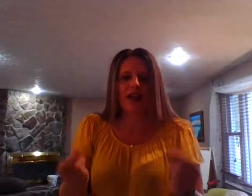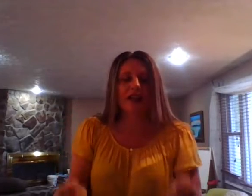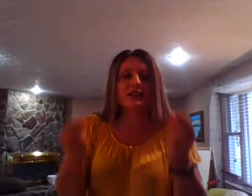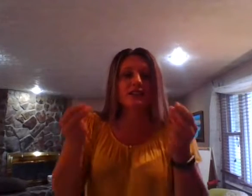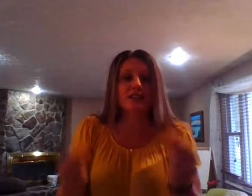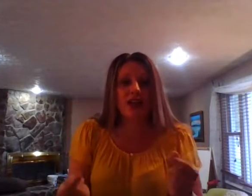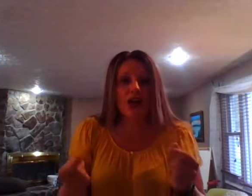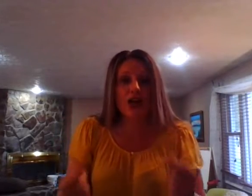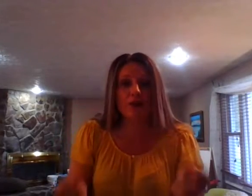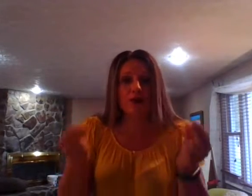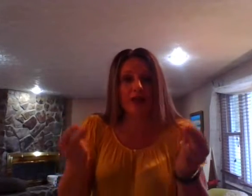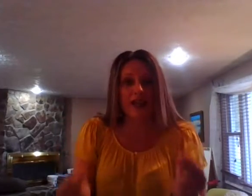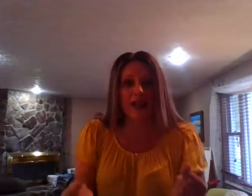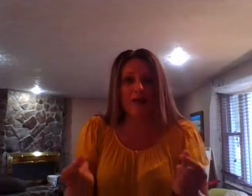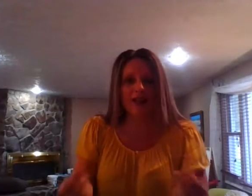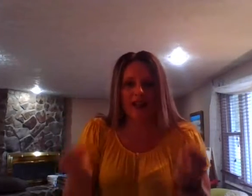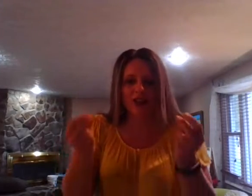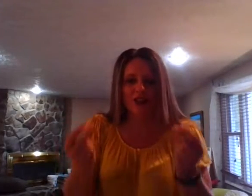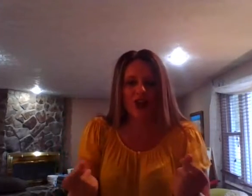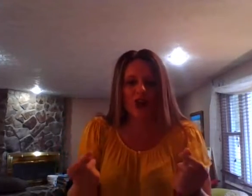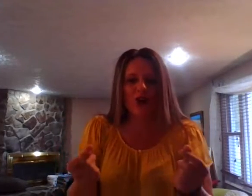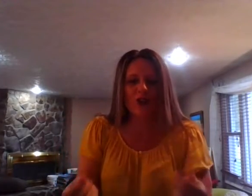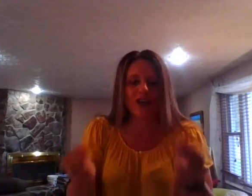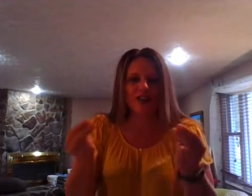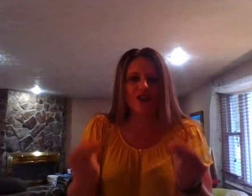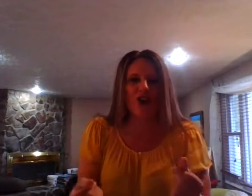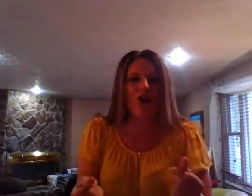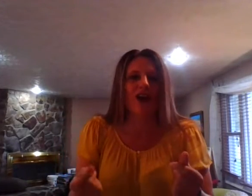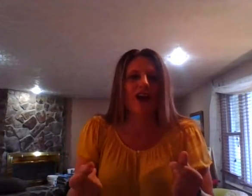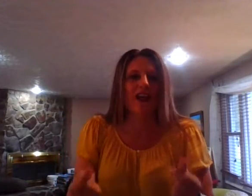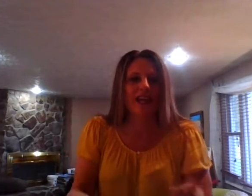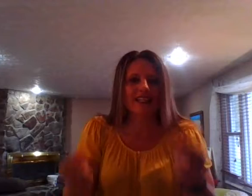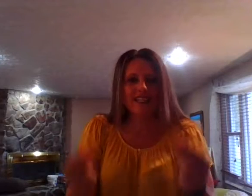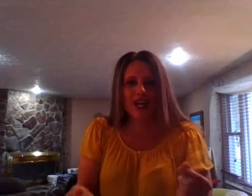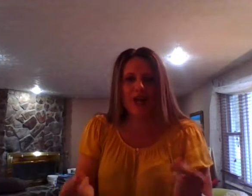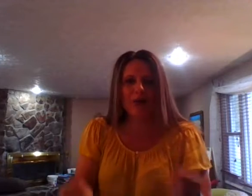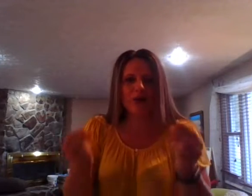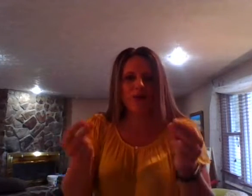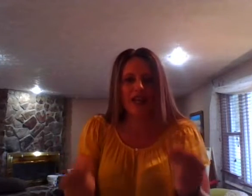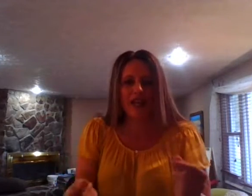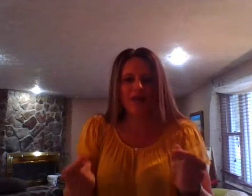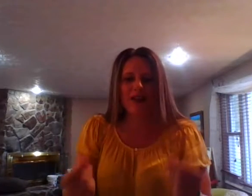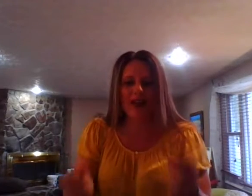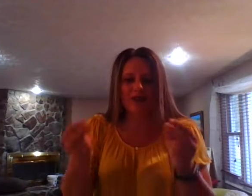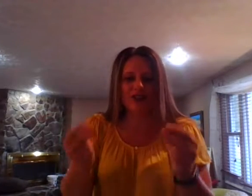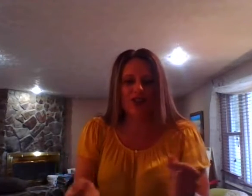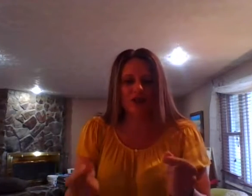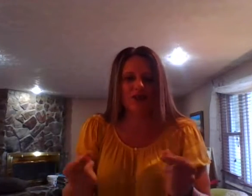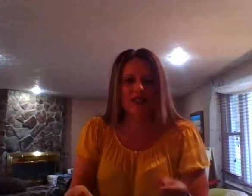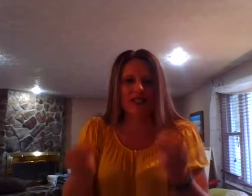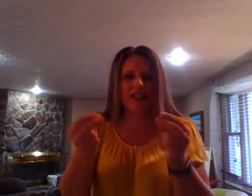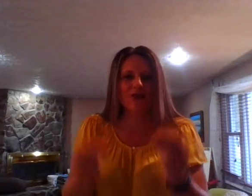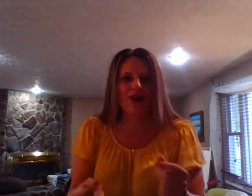It's the doubles, baby. Let's go. Let's go. It's the doubles, baby. And we start with zero.